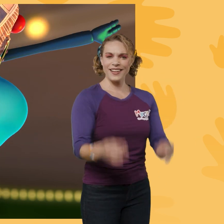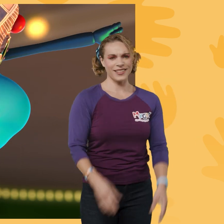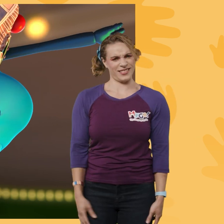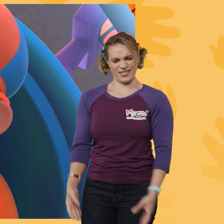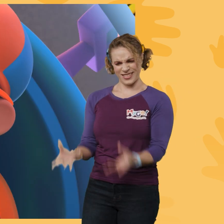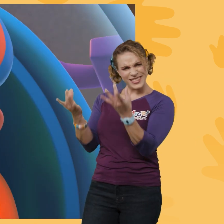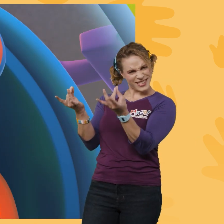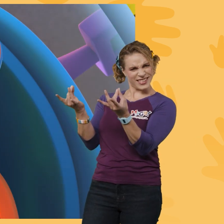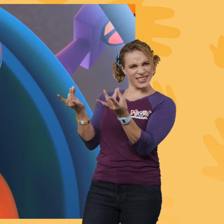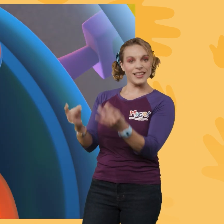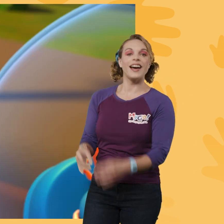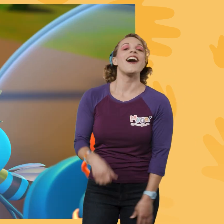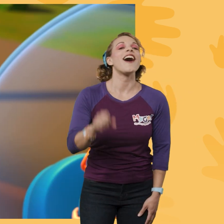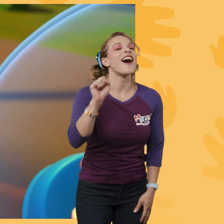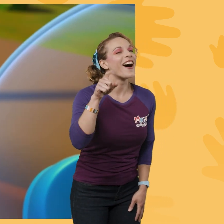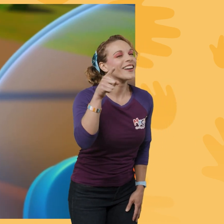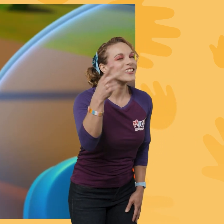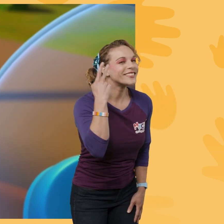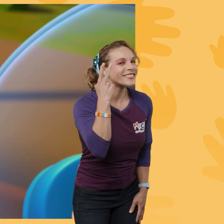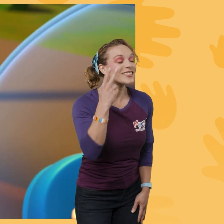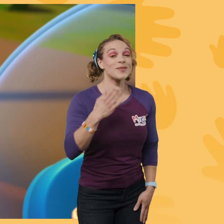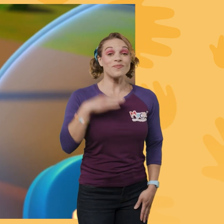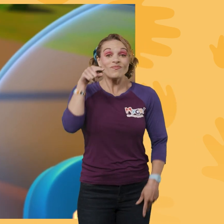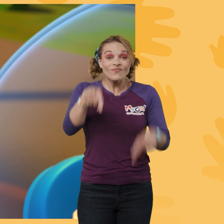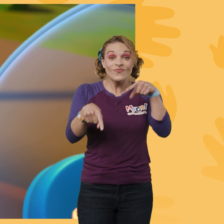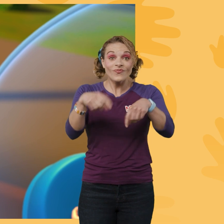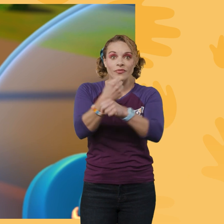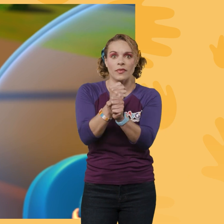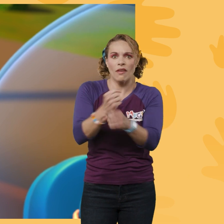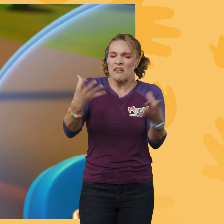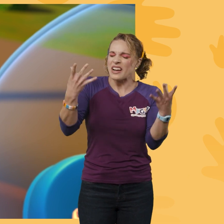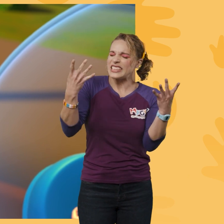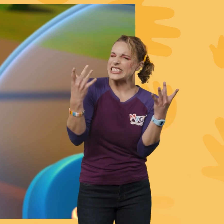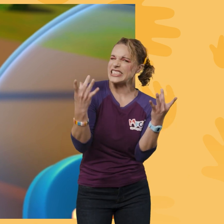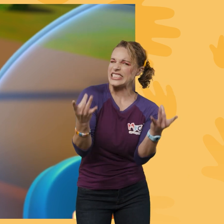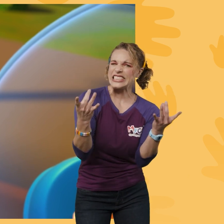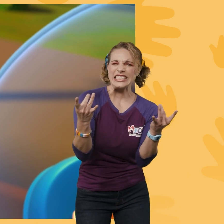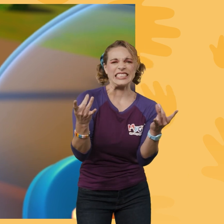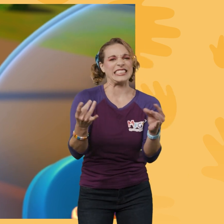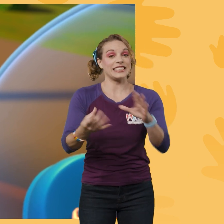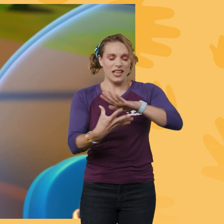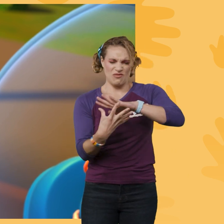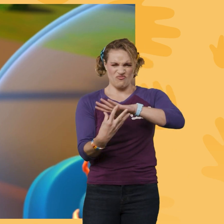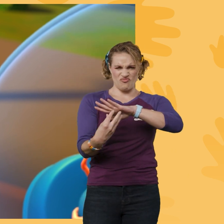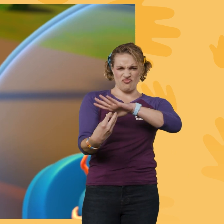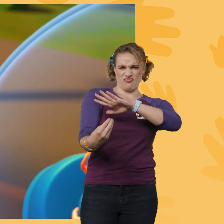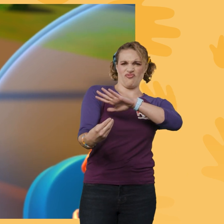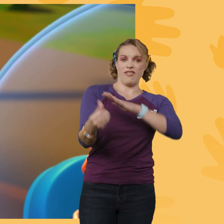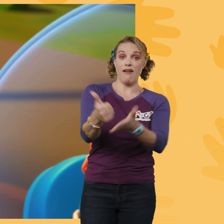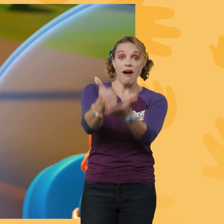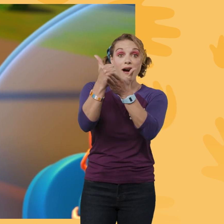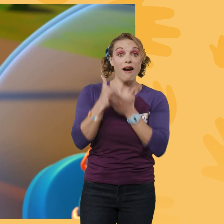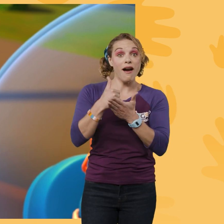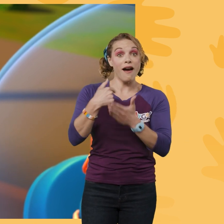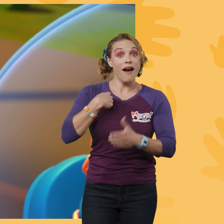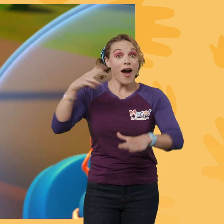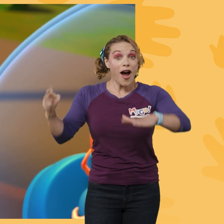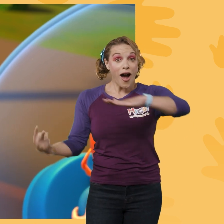Stick? Mm-hmm! You see, my feet make a super sticky glue that helps me stick to the